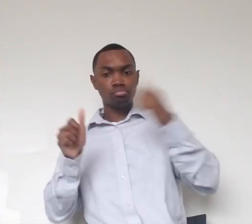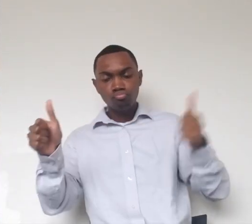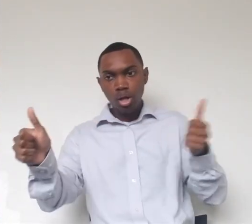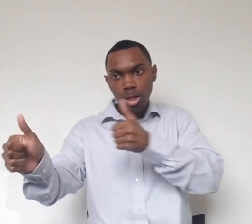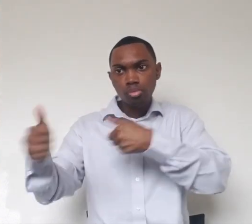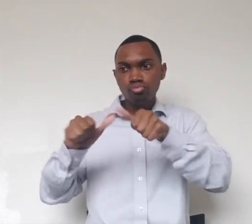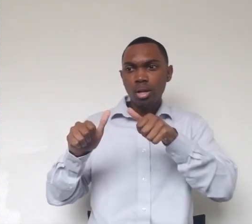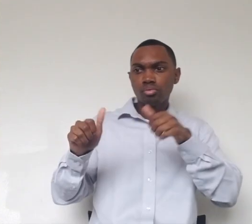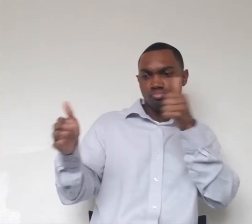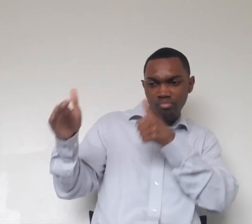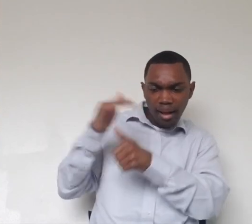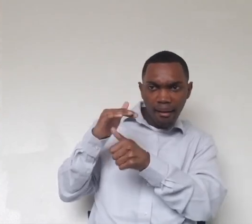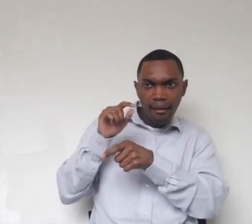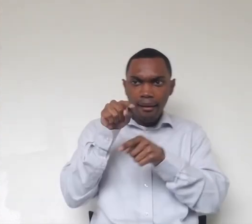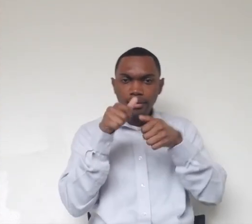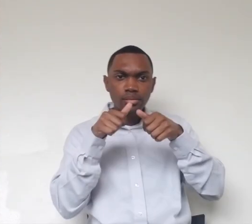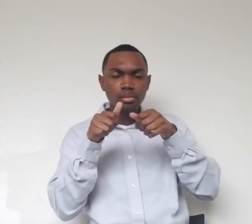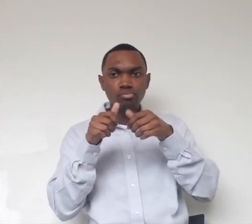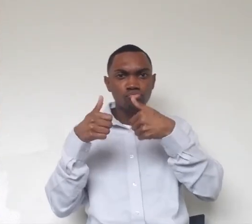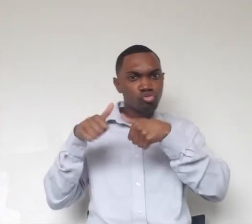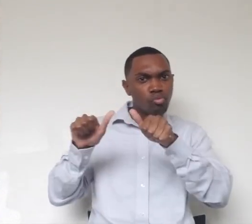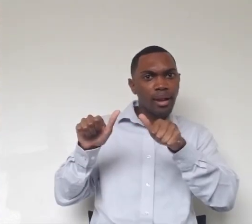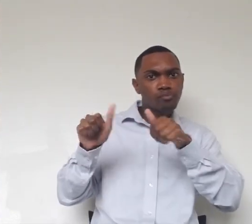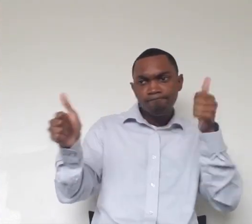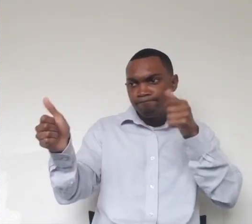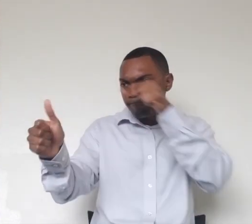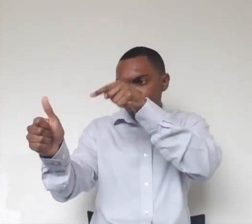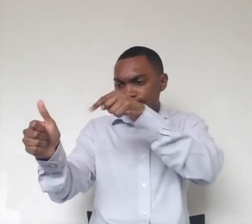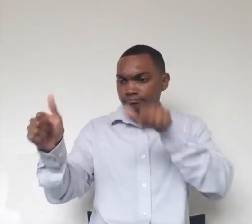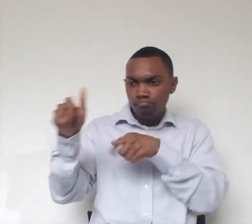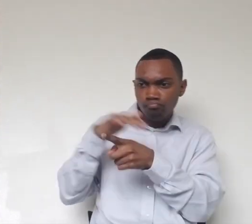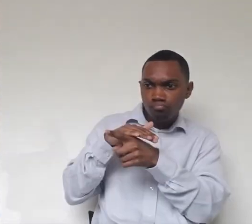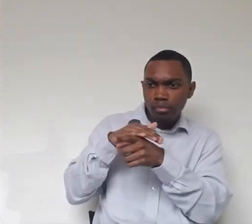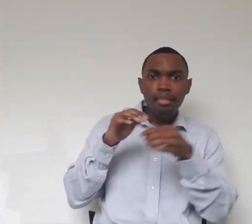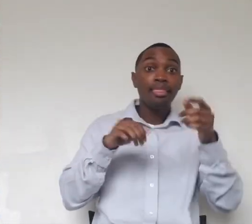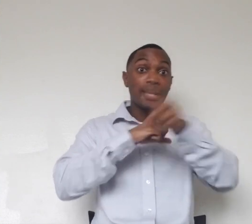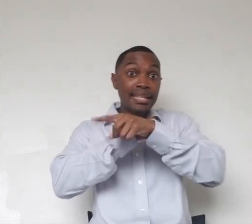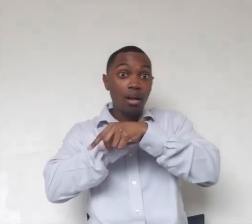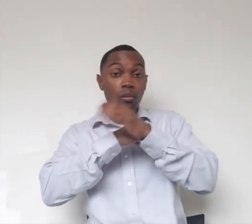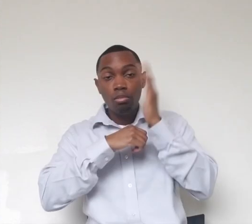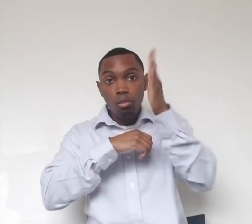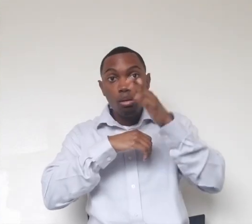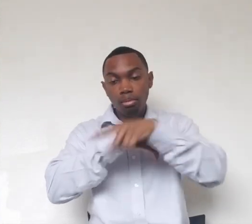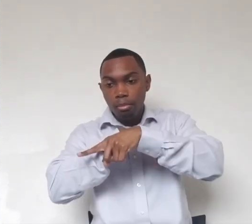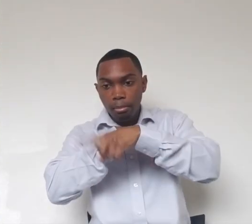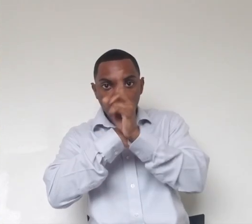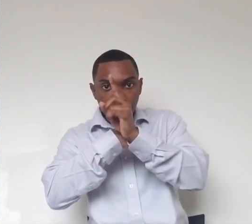split up and they're hiding in grass, they can actually just take that tail, flick it up in the air, and almost use it as a little signal flag to